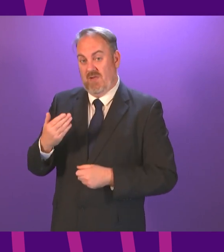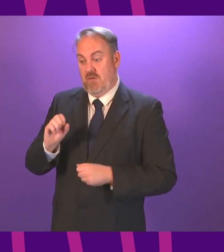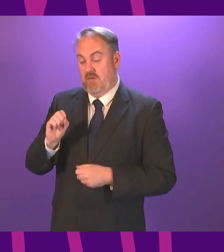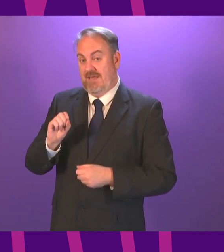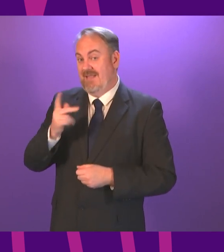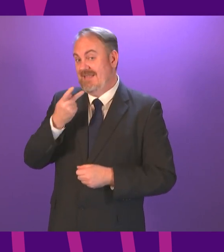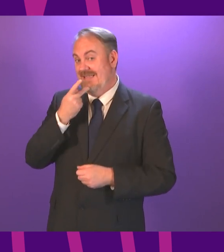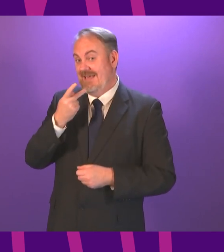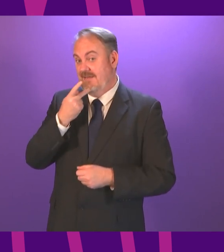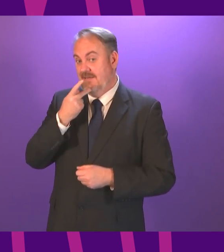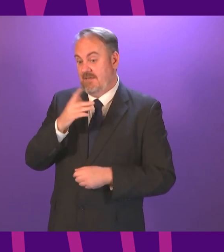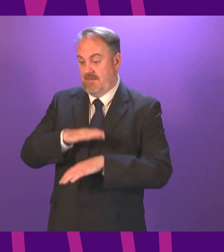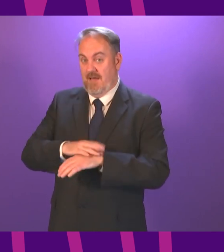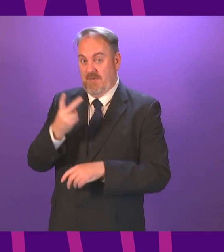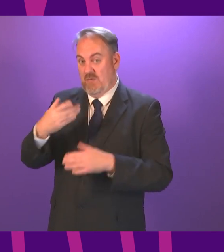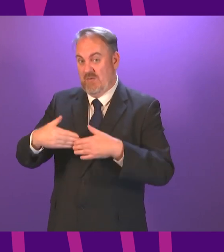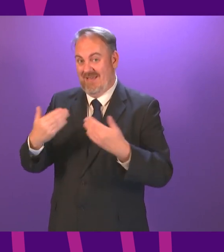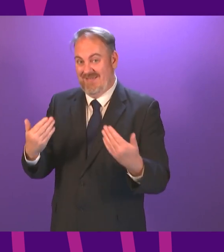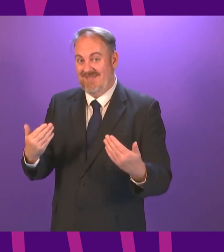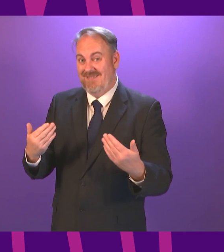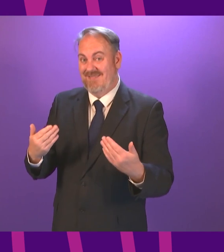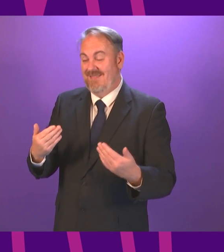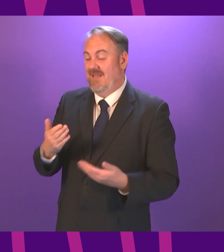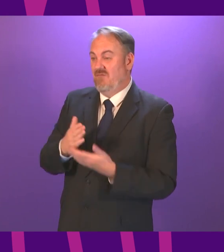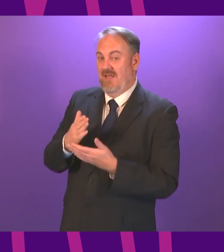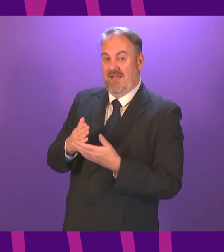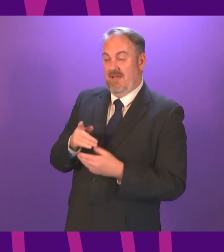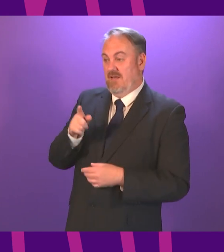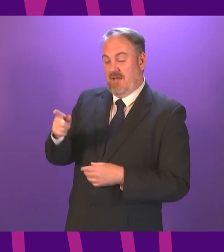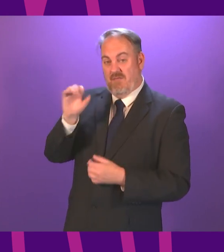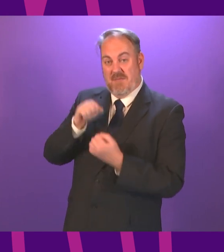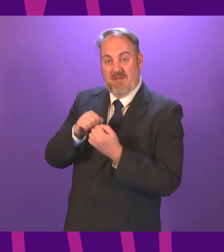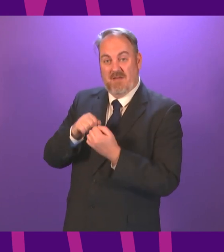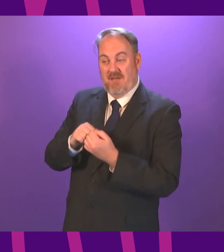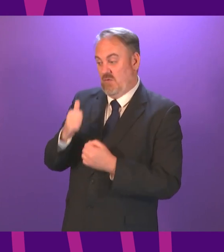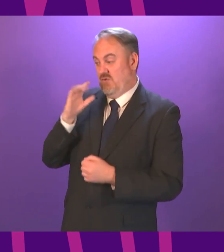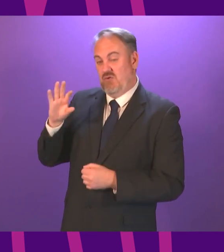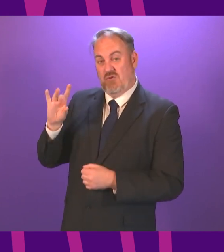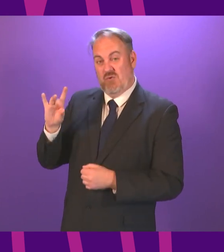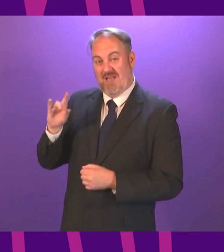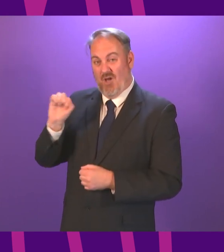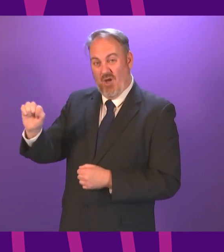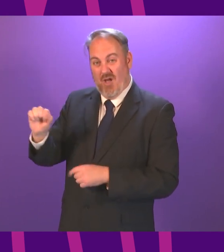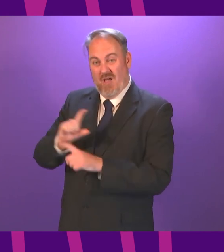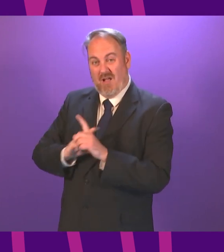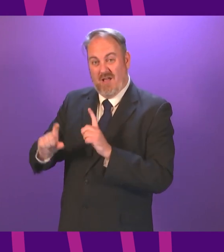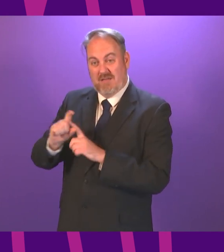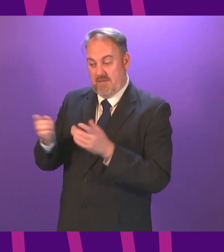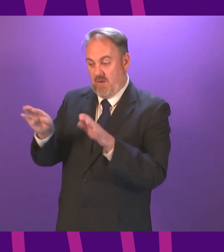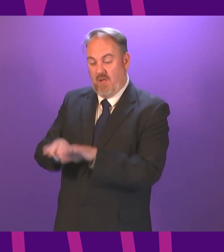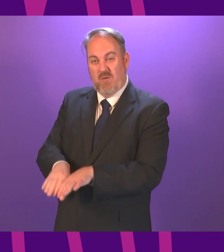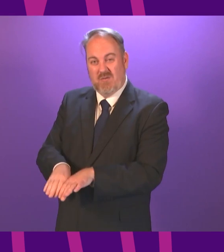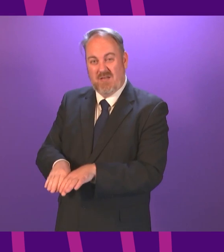in as many days and since the outbreak of COVID closed her school on Tuesday. All told, 12 classes are now